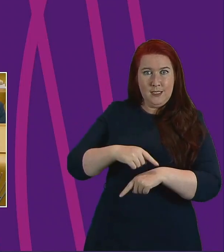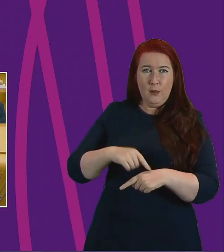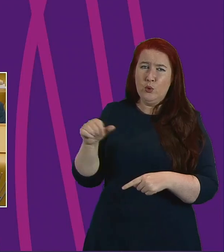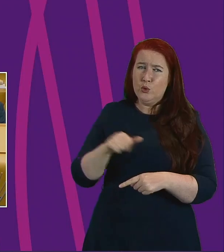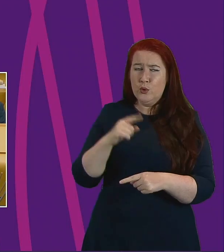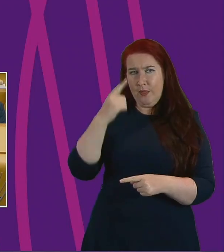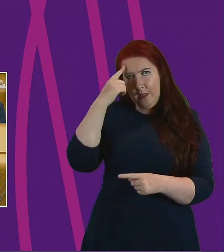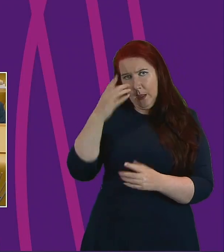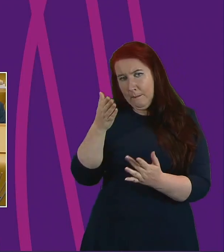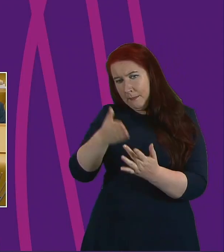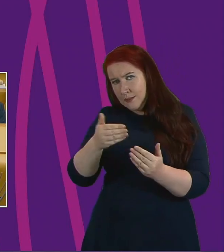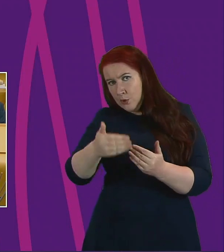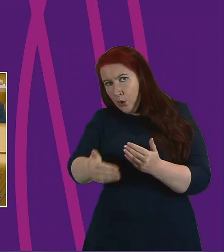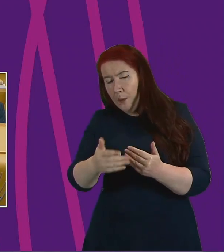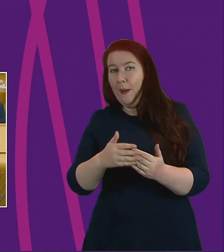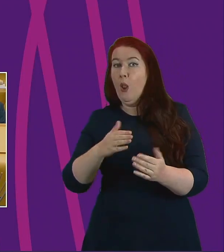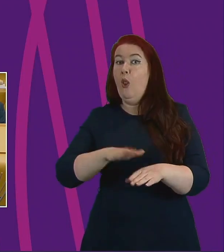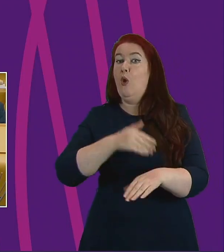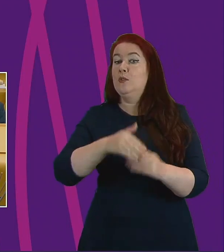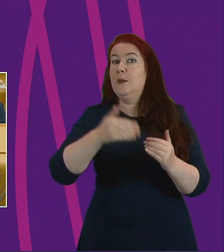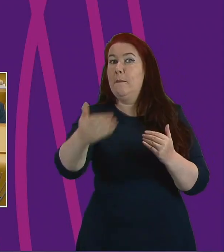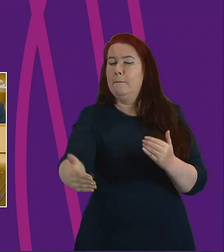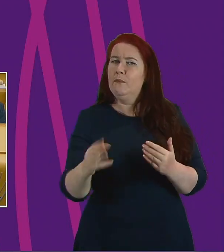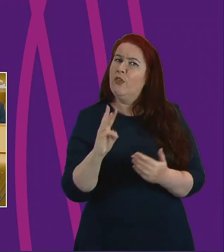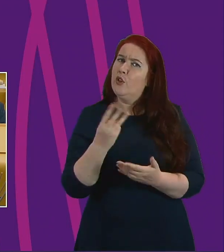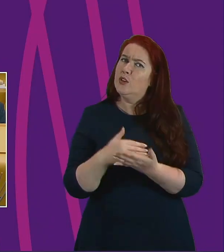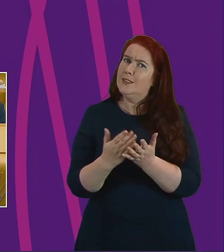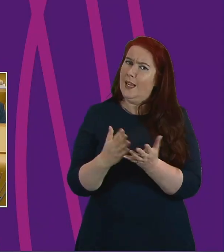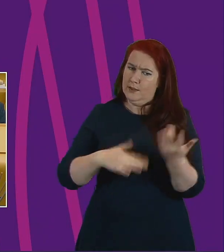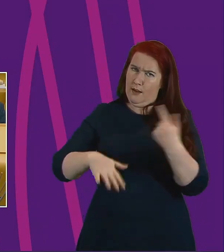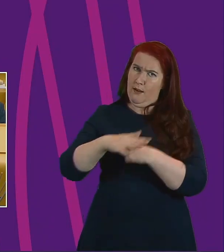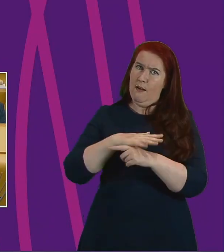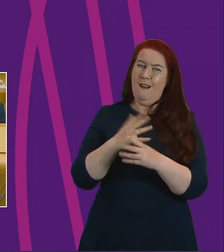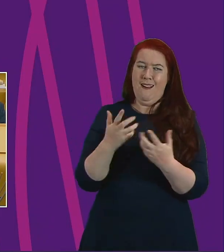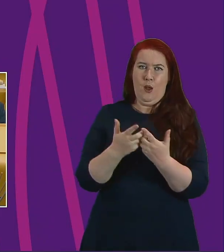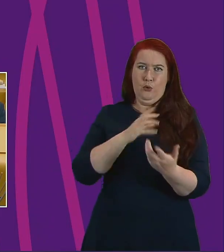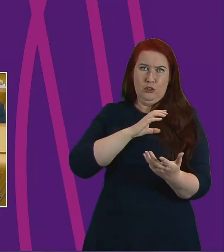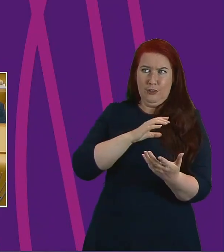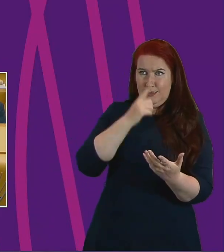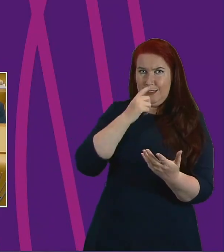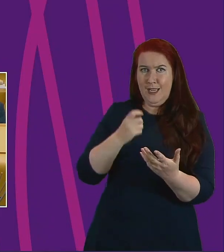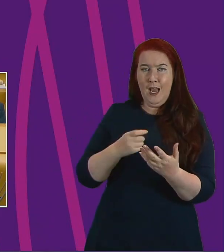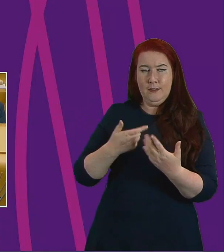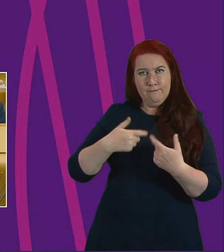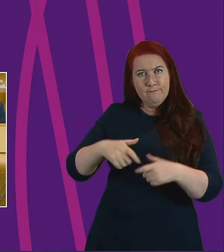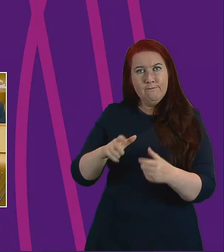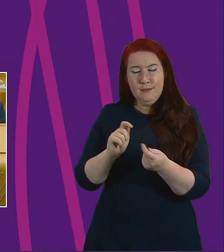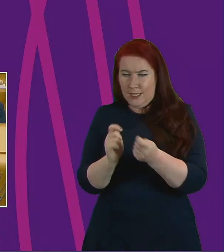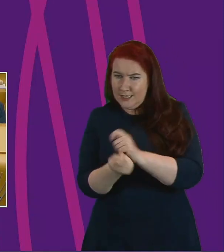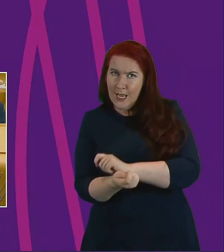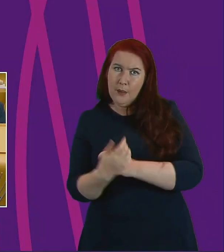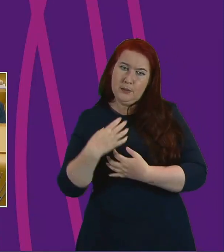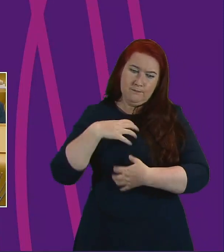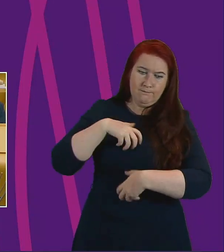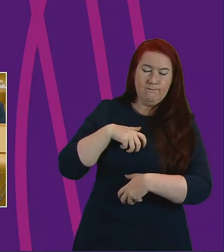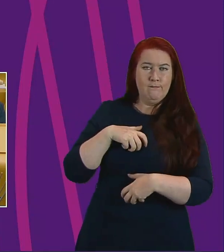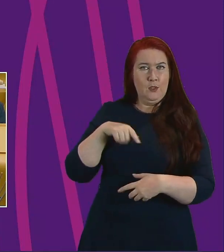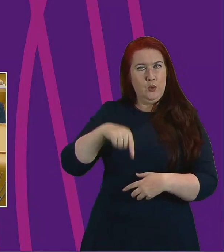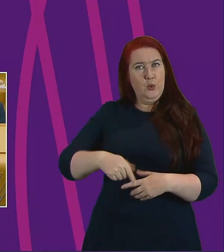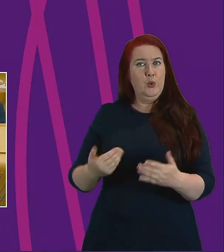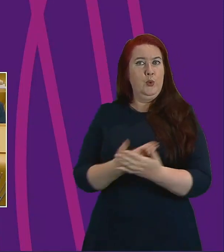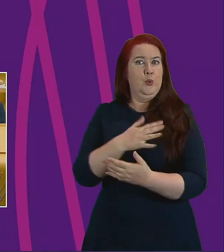long term prospects of a third sector and how we can help them continue, adapt and develop their support services in this changed circumstance.